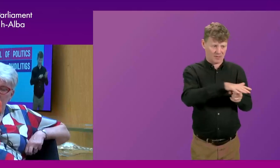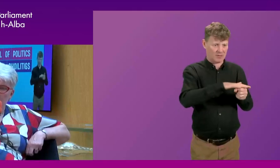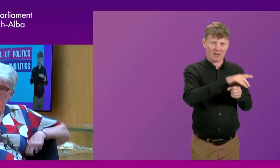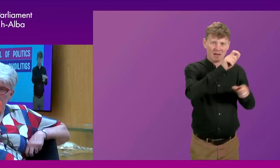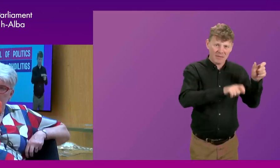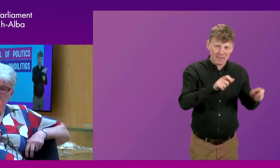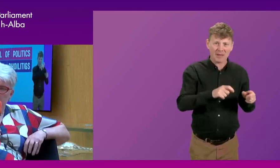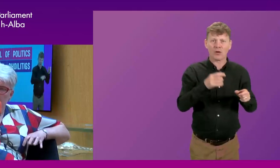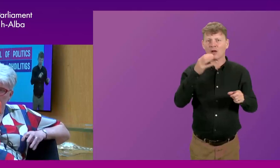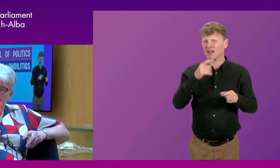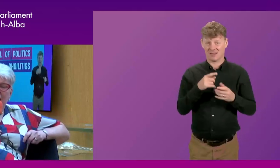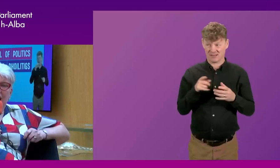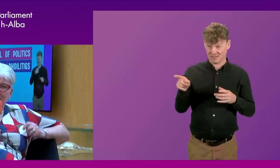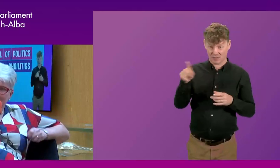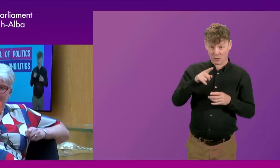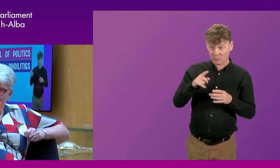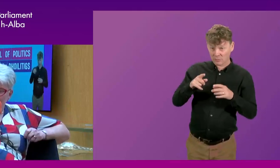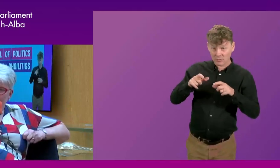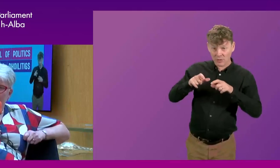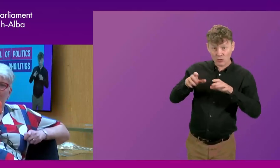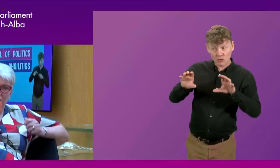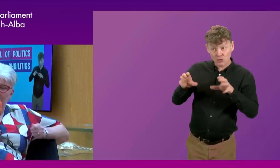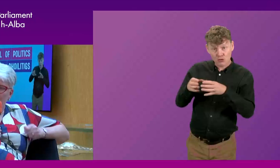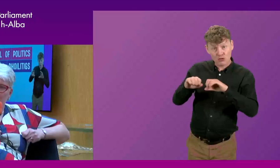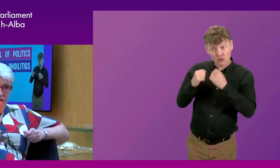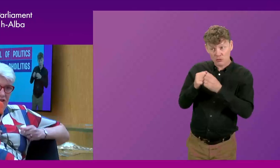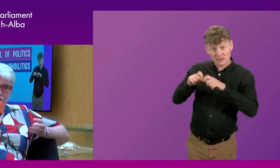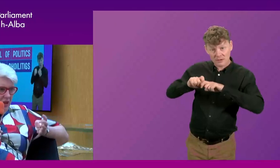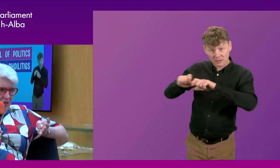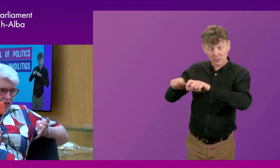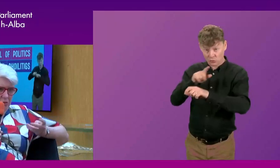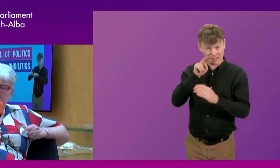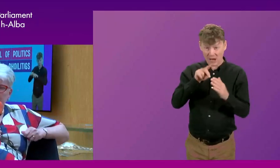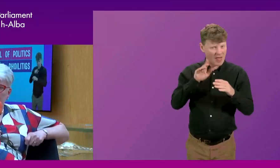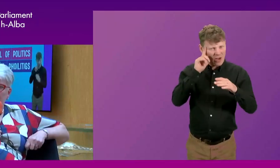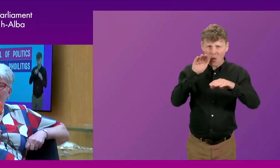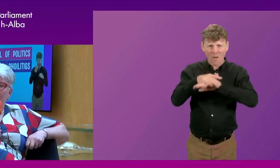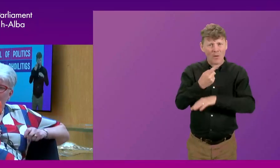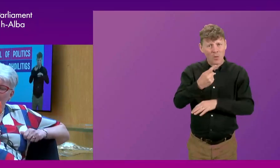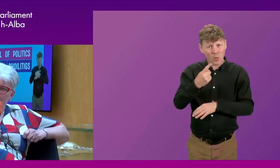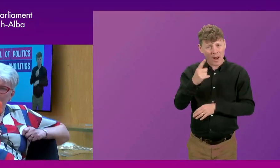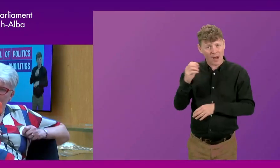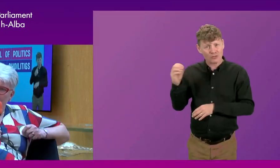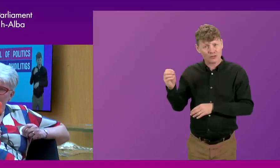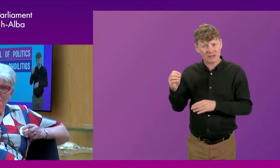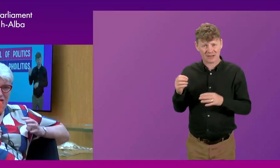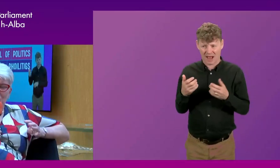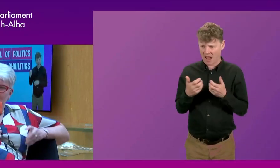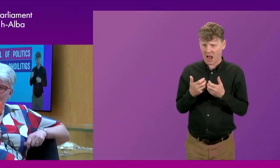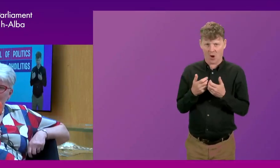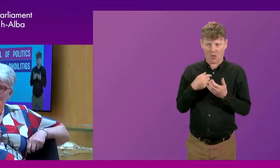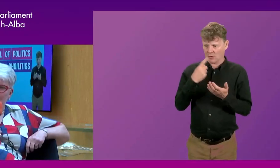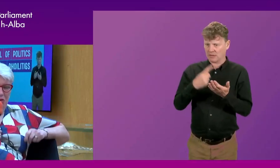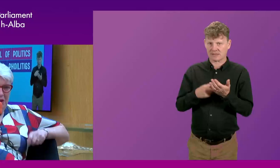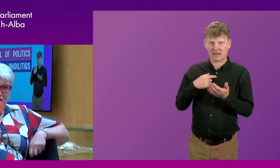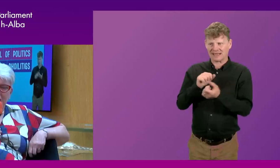do question how sustainable they are. And yet, if you get the list, and it's over 100, I believe, how you would decide which